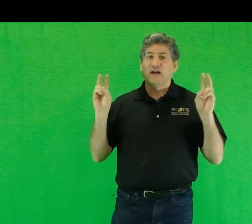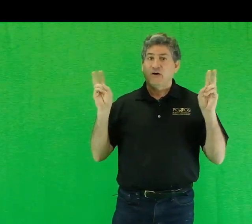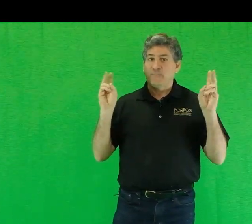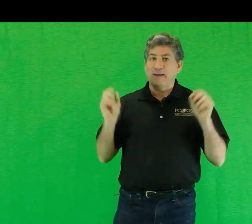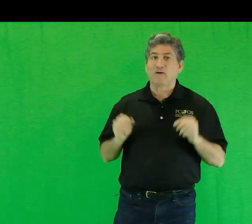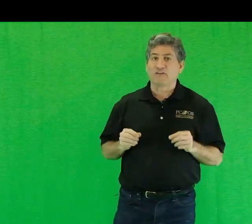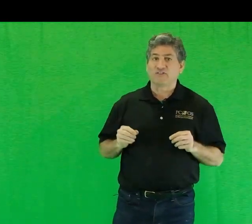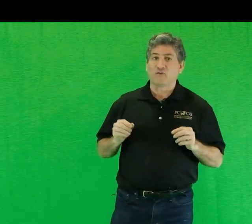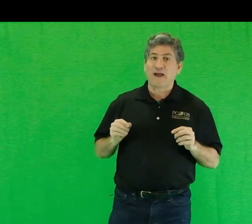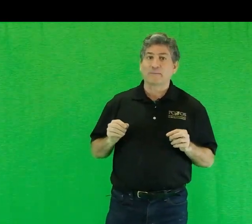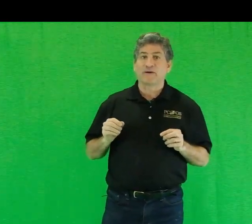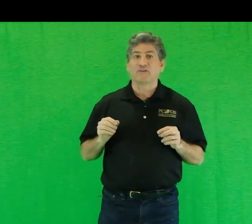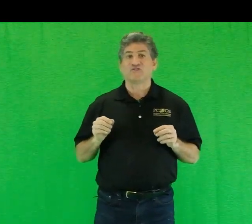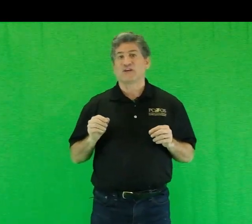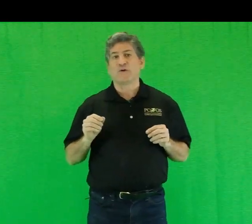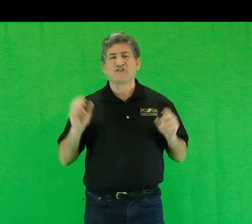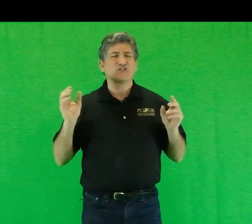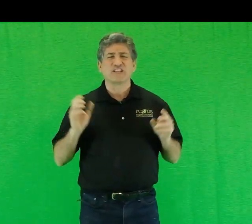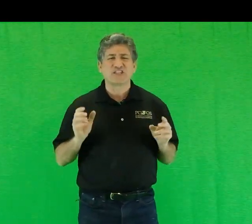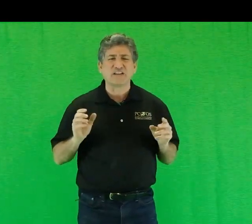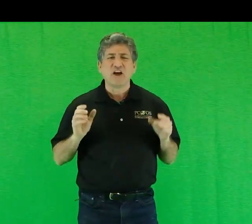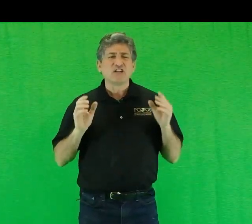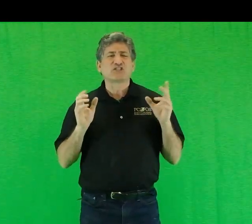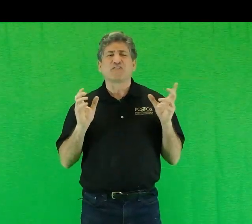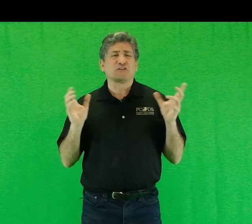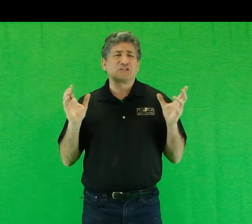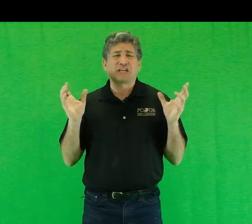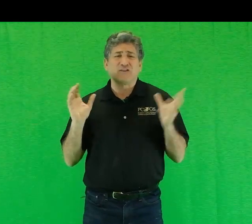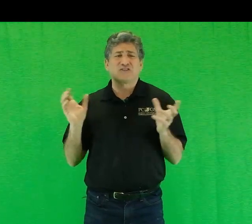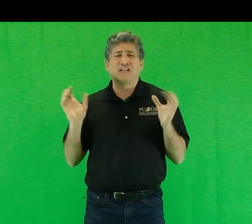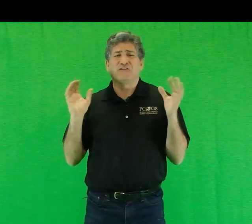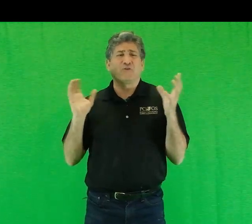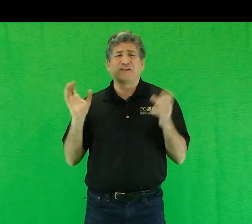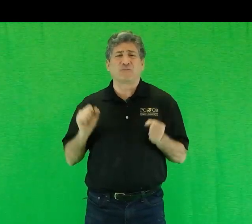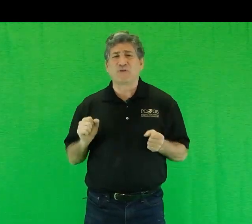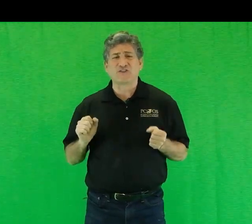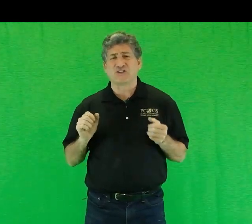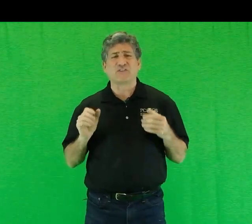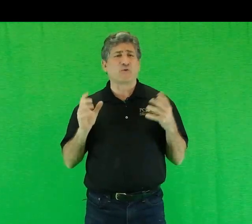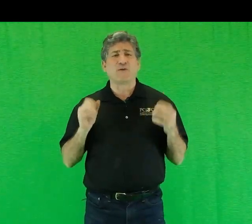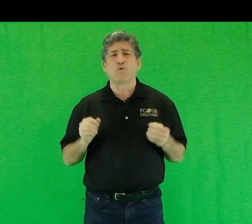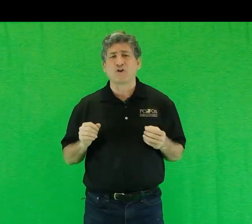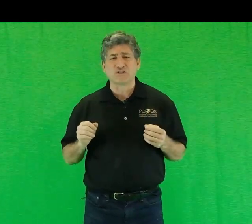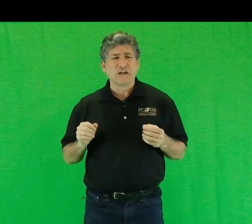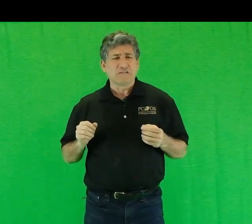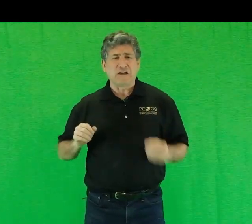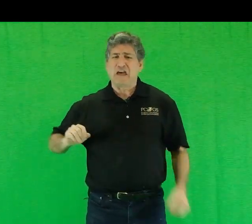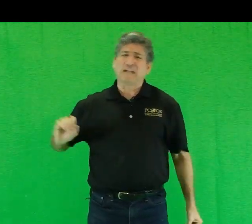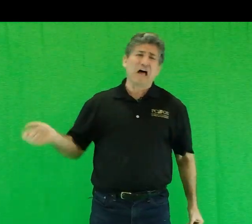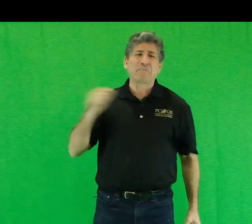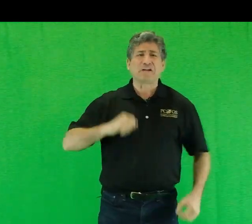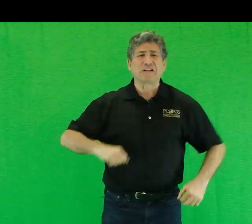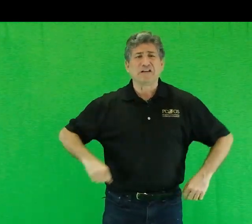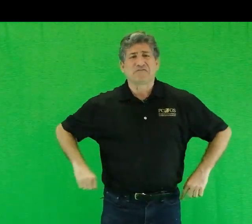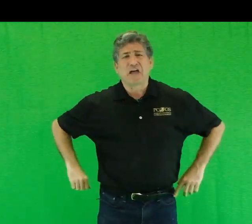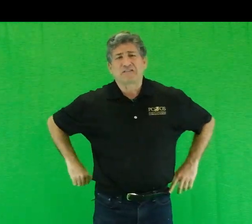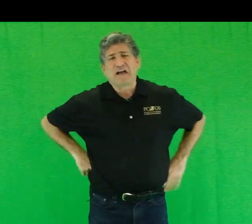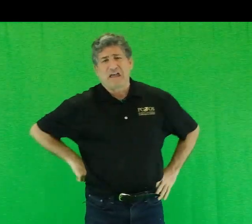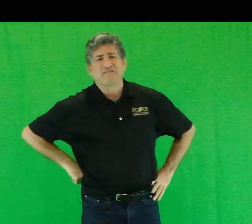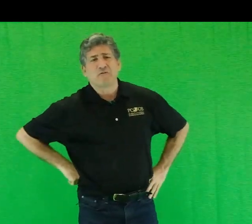Our parents and grandparents' generations, they said, suffered scarcity in the Great Depression and the Great Wars. The hell I'm going to live like that ever